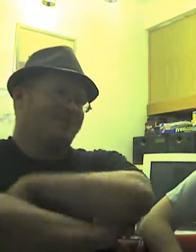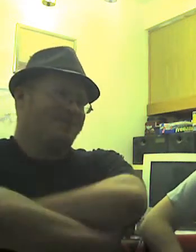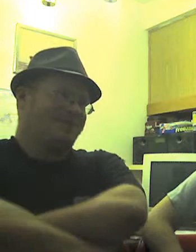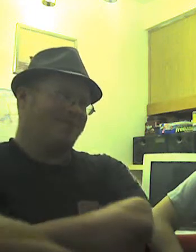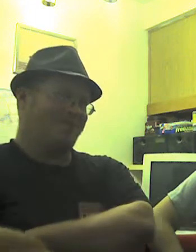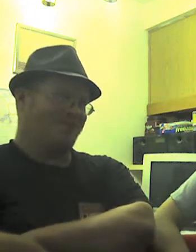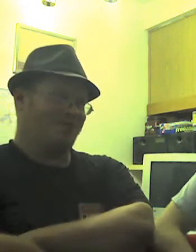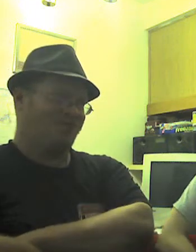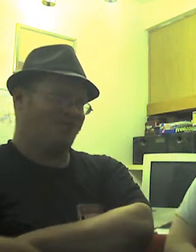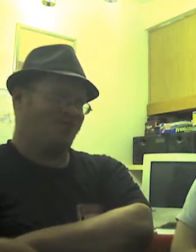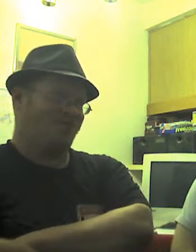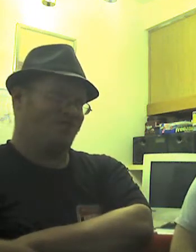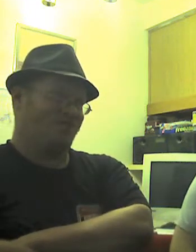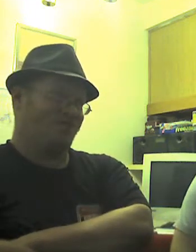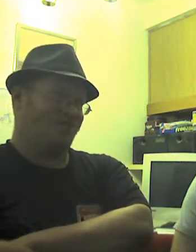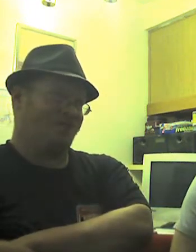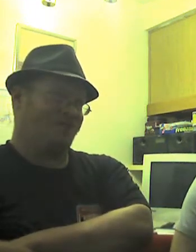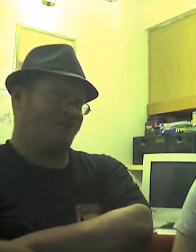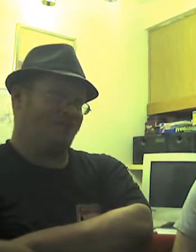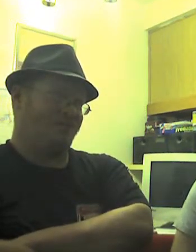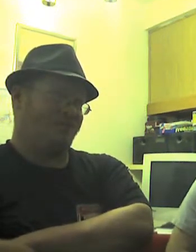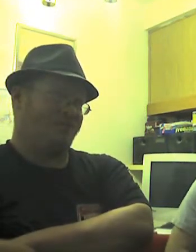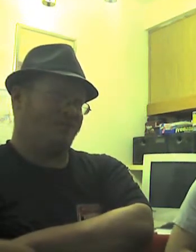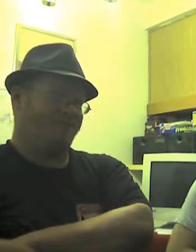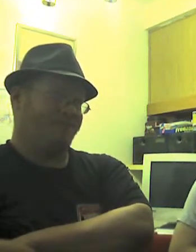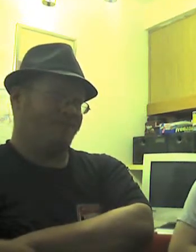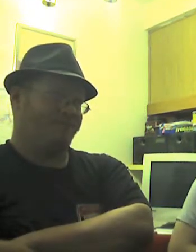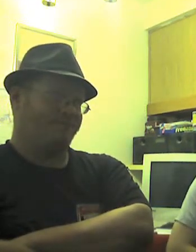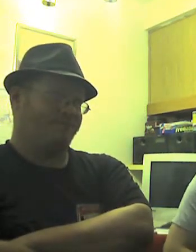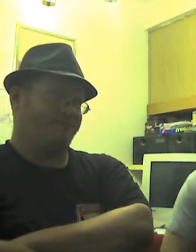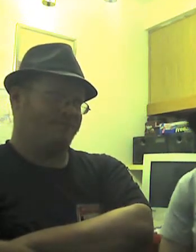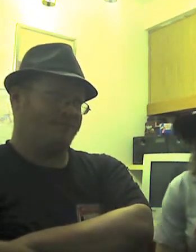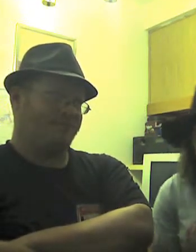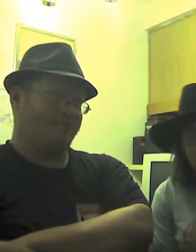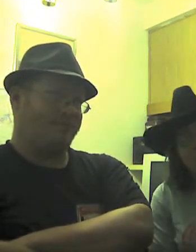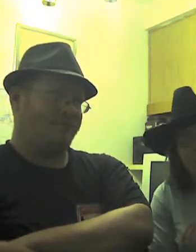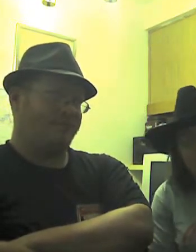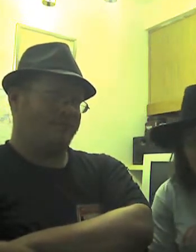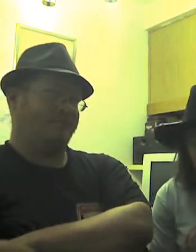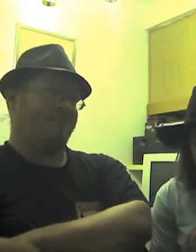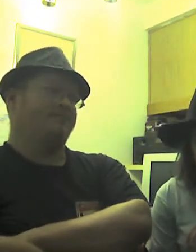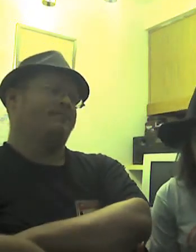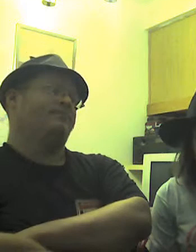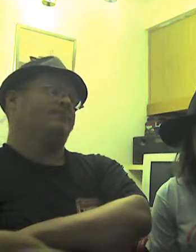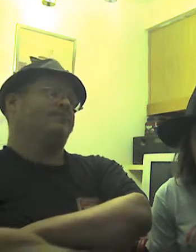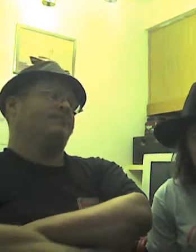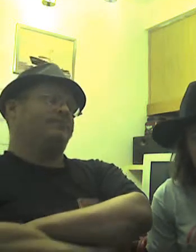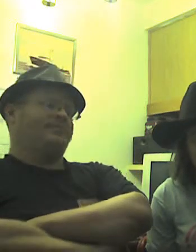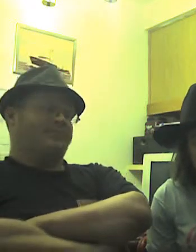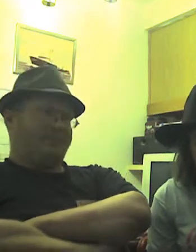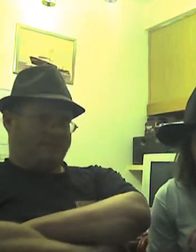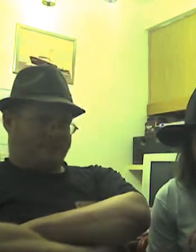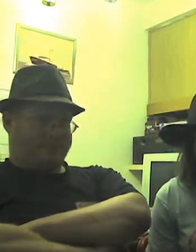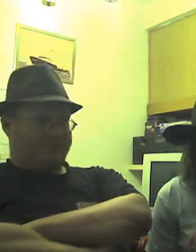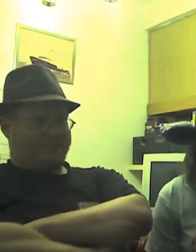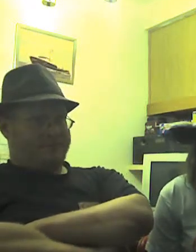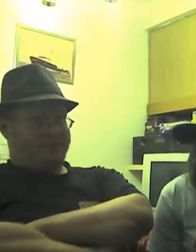is, is it's kind of reverse psychology. We were trying to somewhat, you know, we were, but we weren't. We're trying to tell the truth, but at the same time,